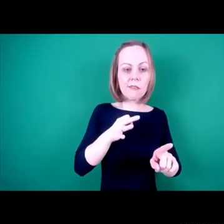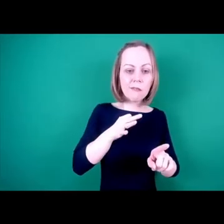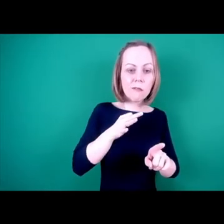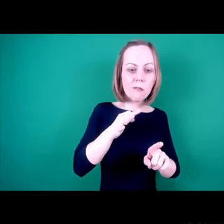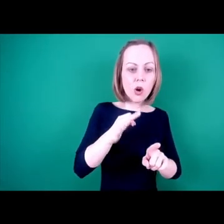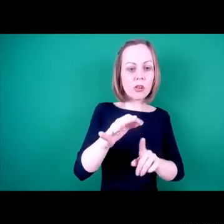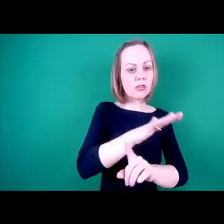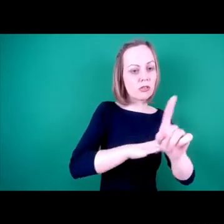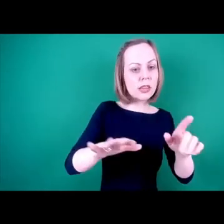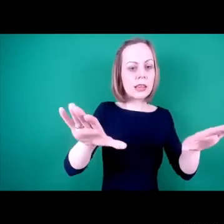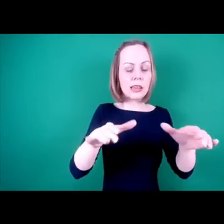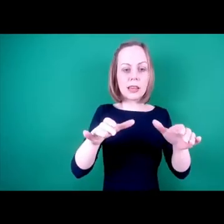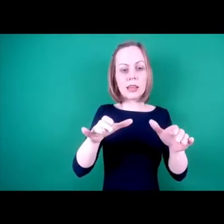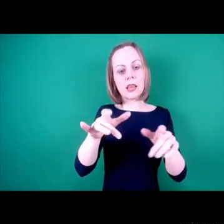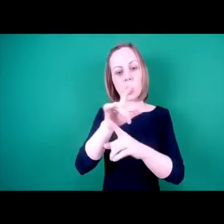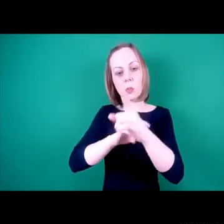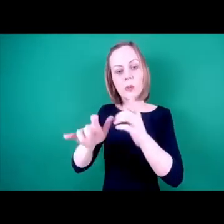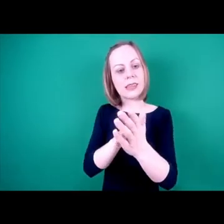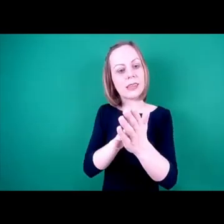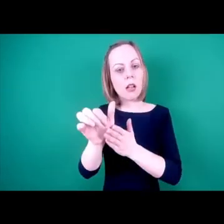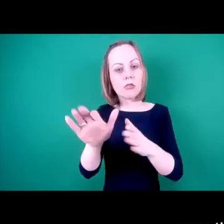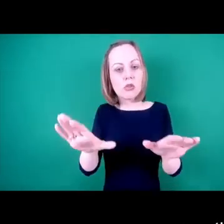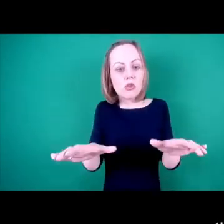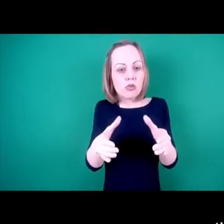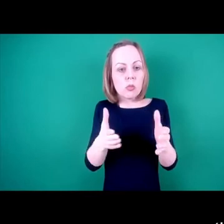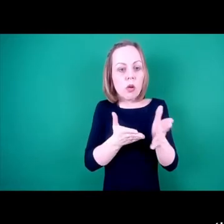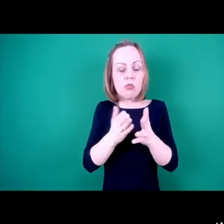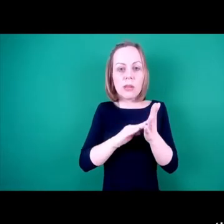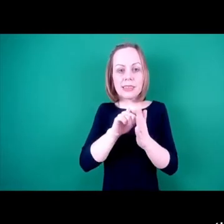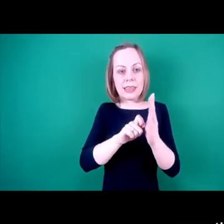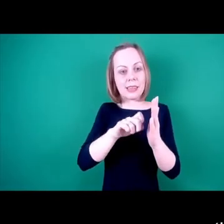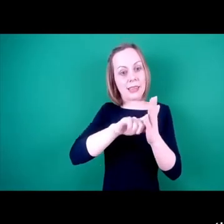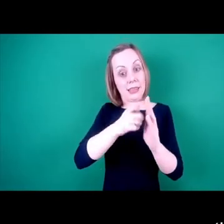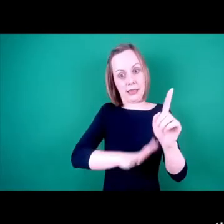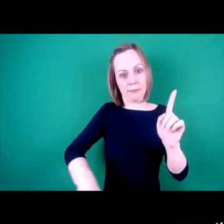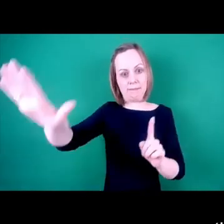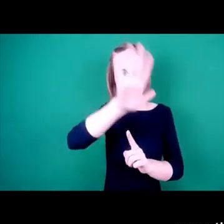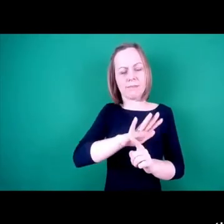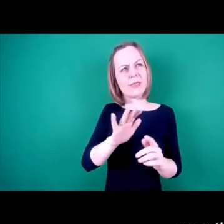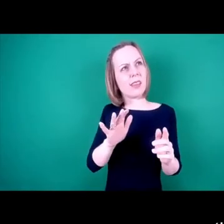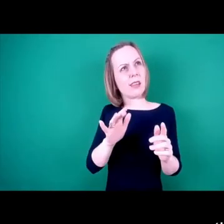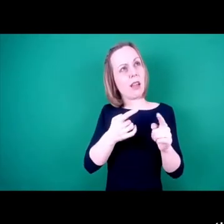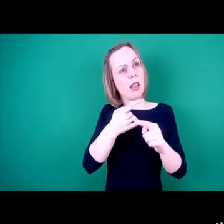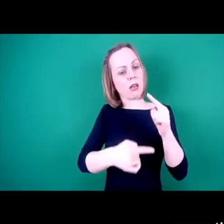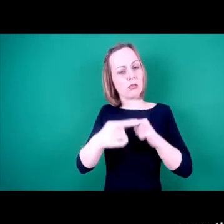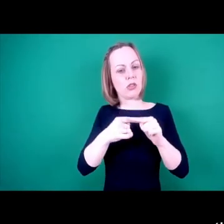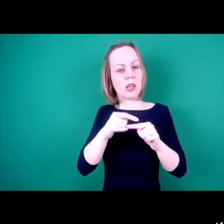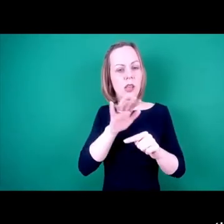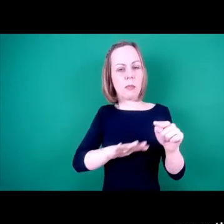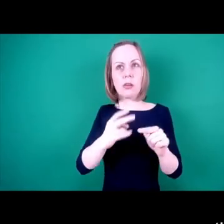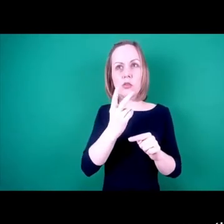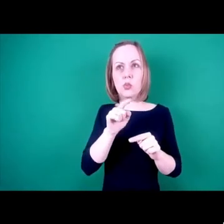cultural groups in the borough of Milton Keynes. And last year that was about £2.4 million.